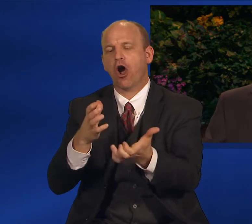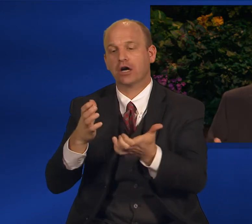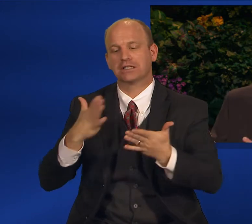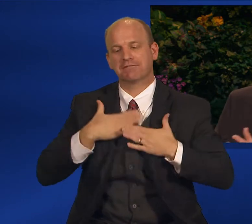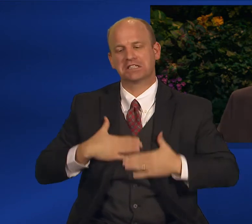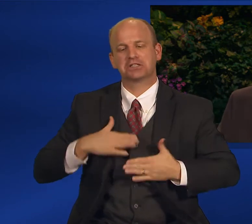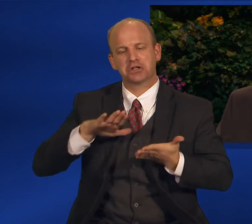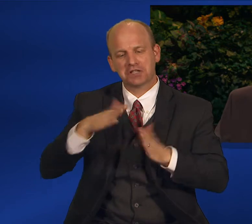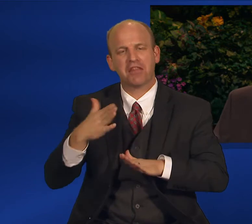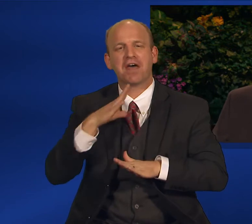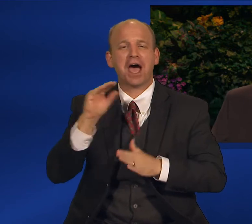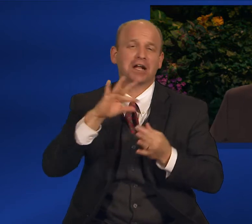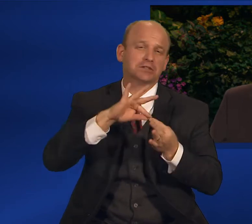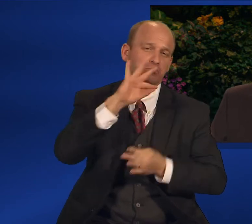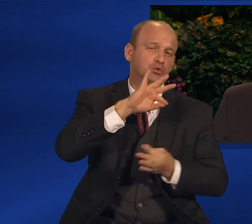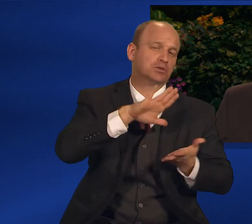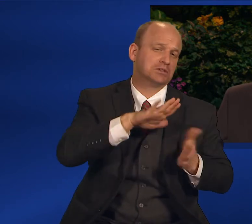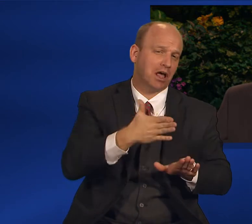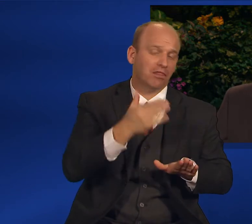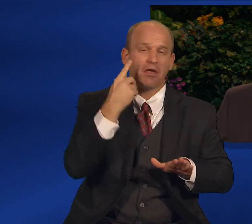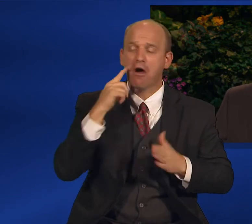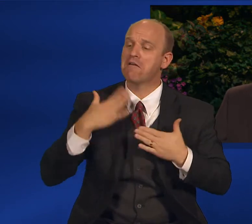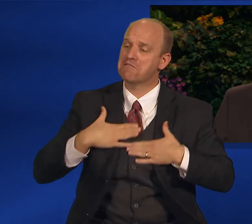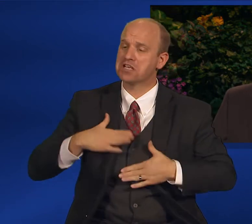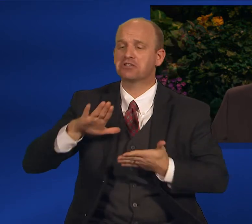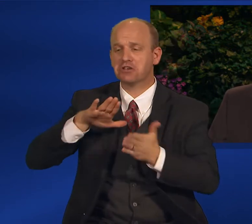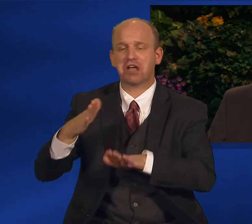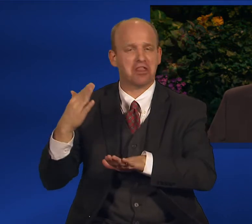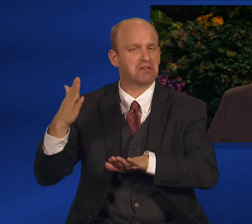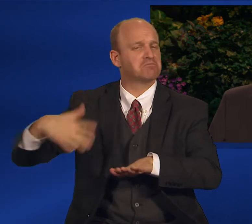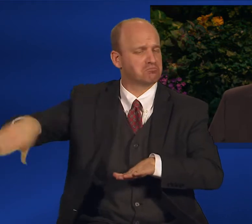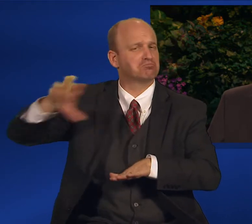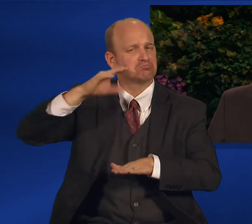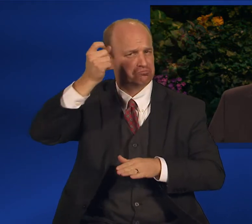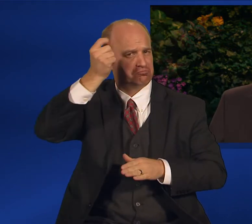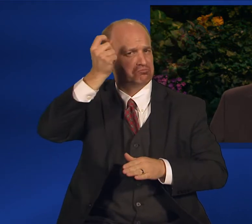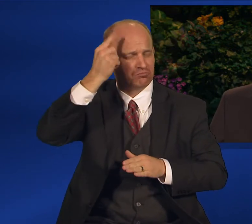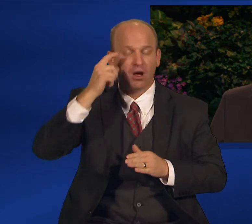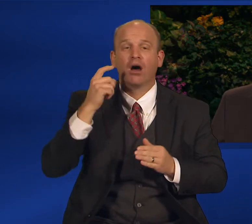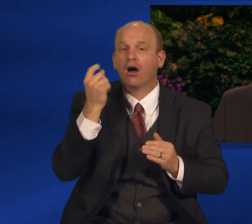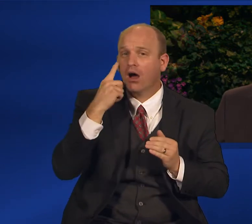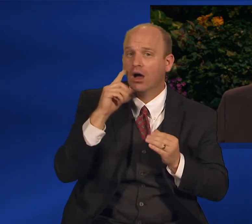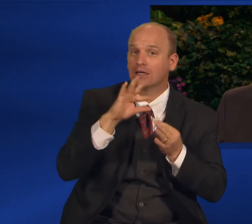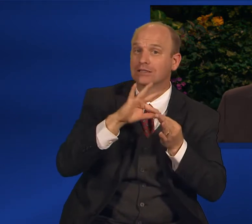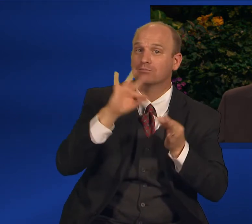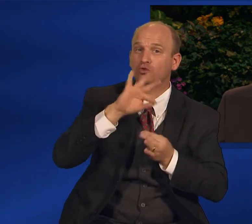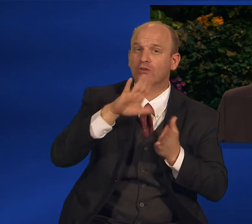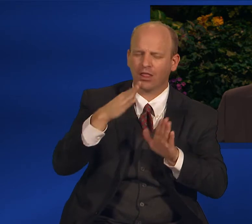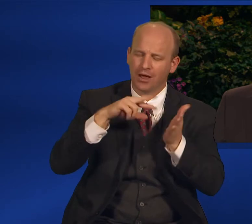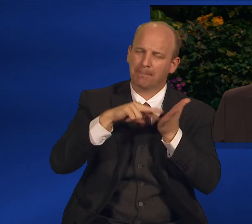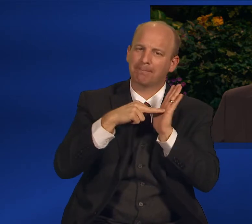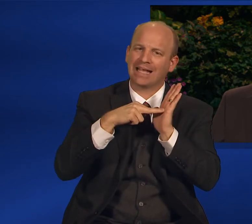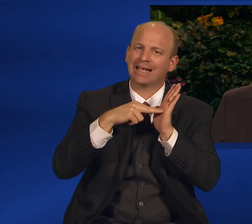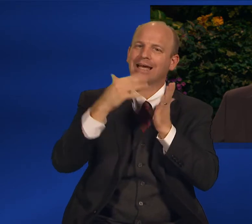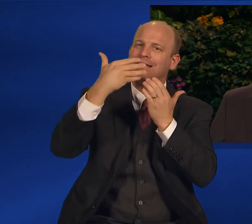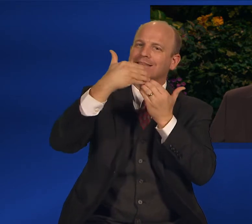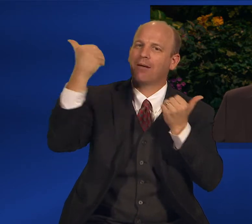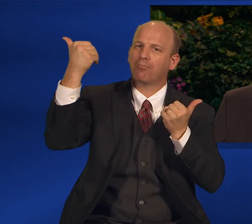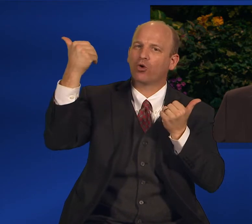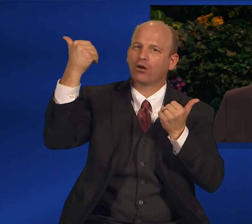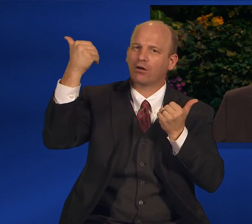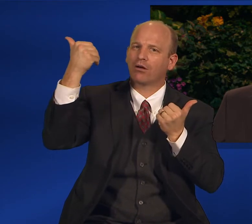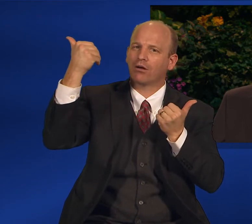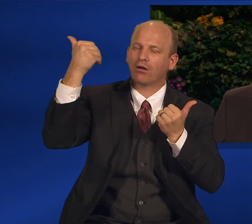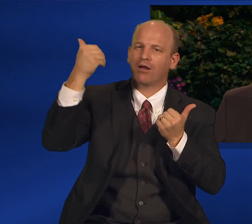physical death is well understood. Spiritual death is the separation of man from God. In the words of